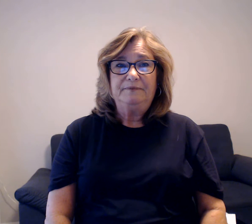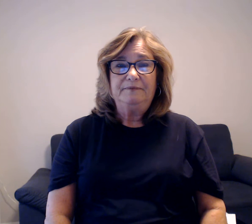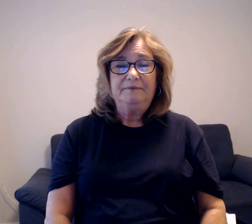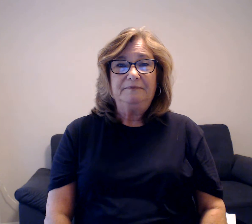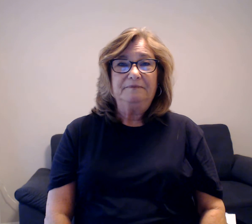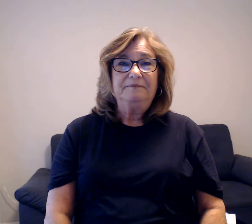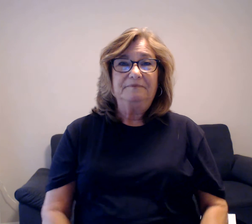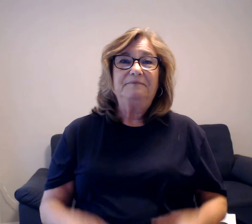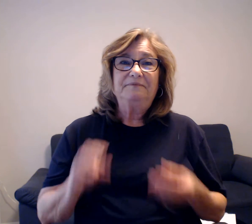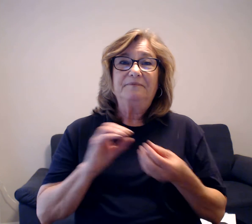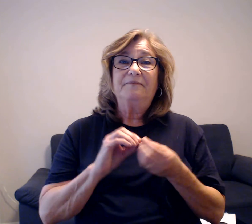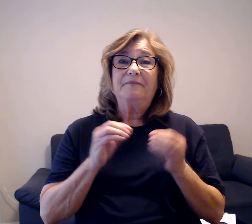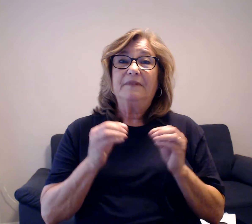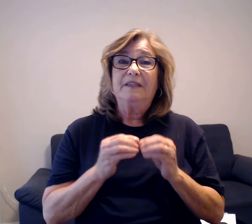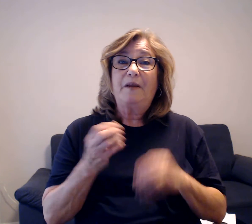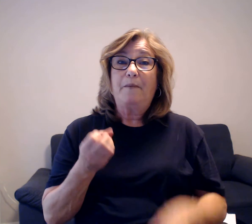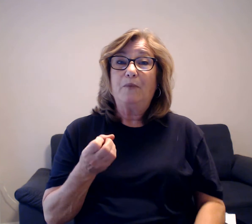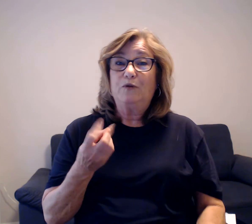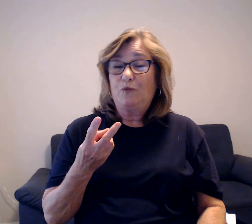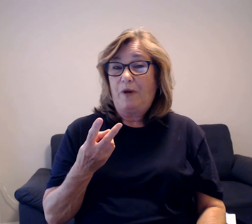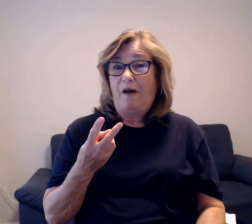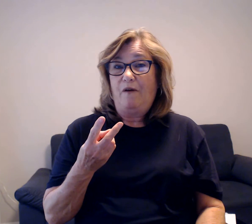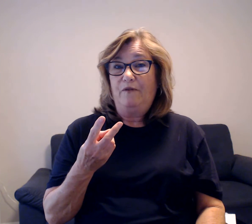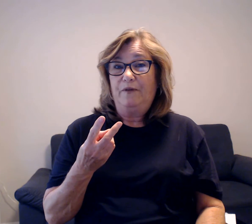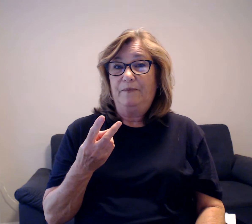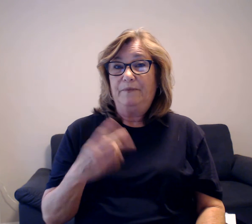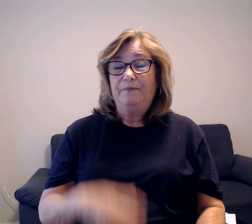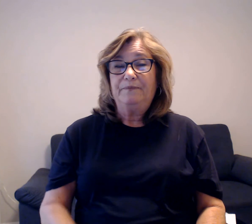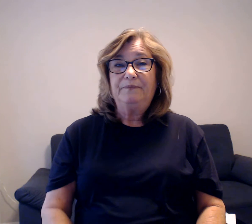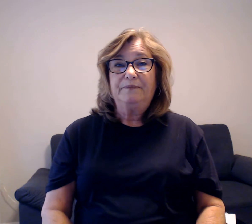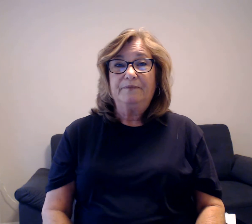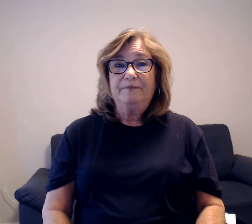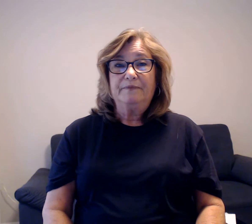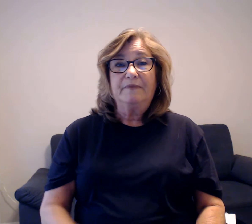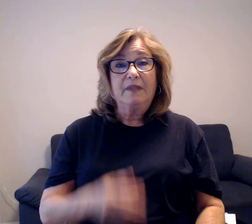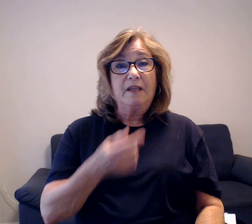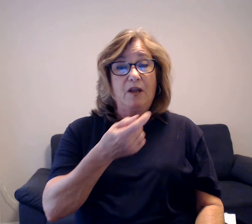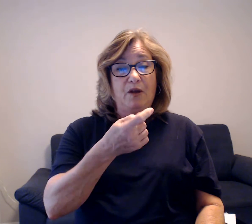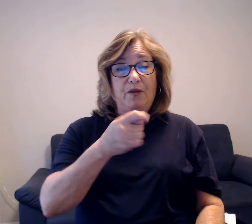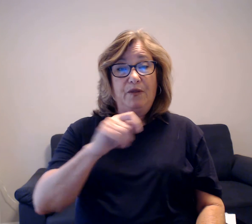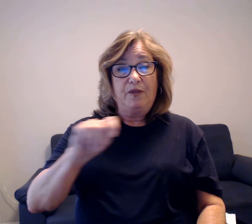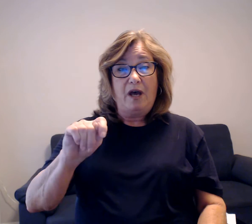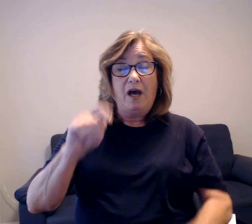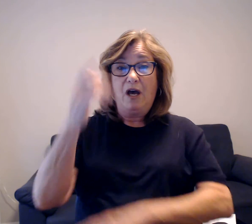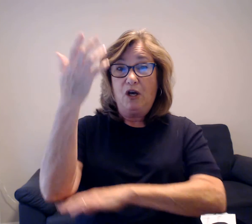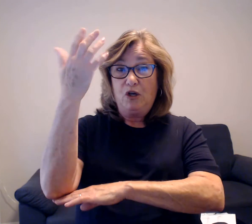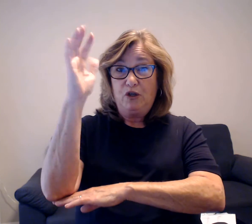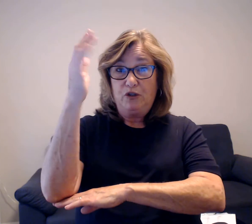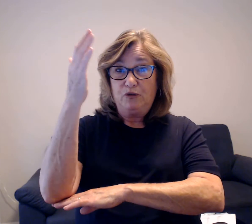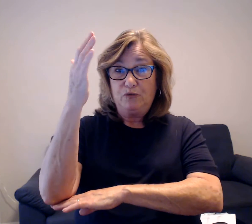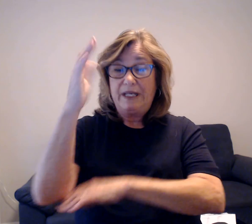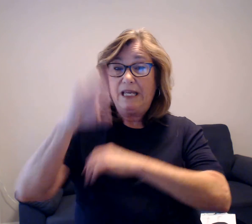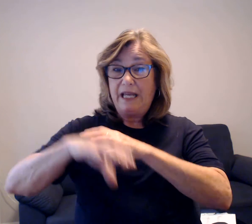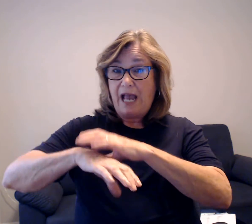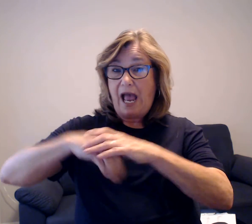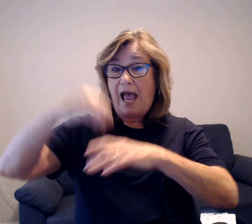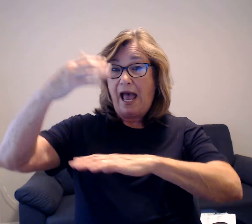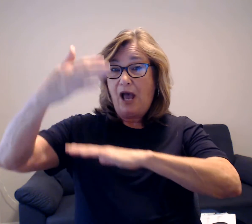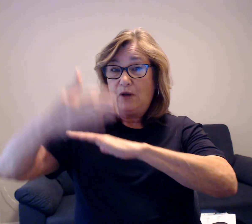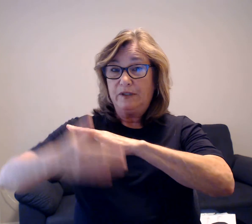Number 12. The tree outside the office is losing